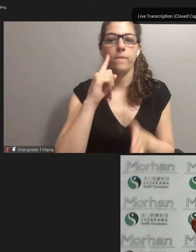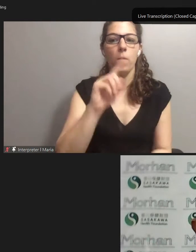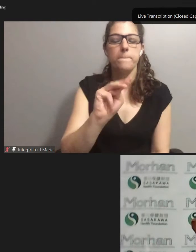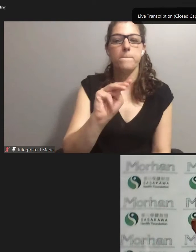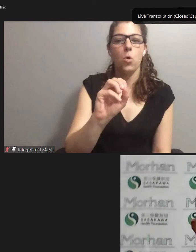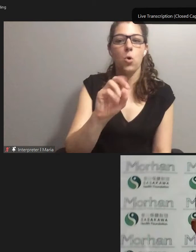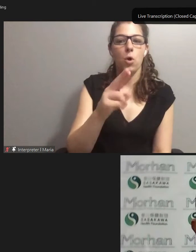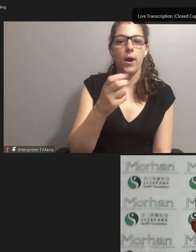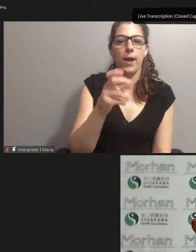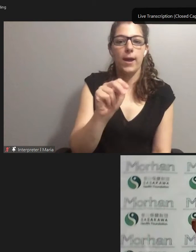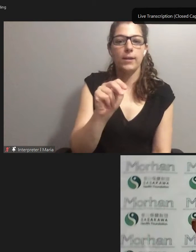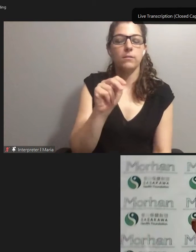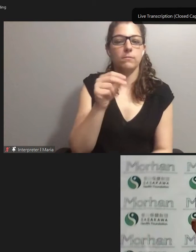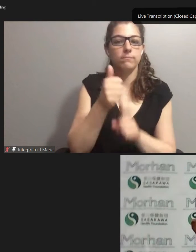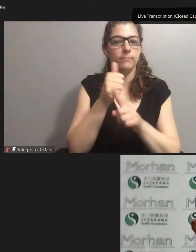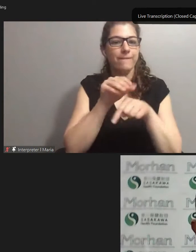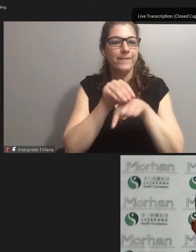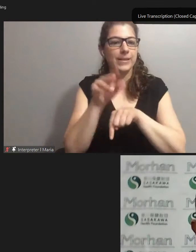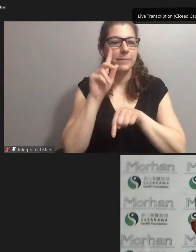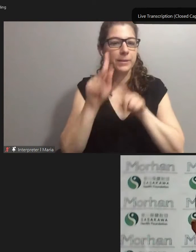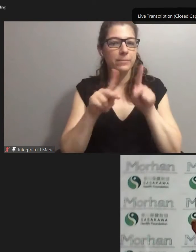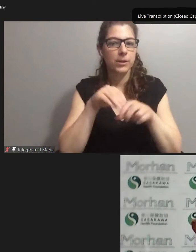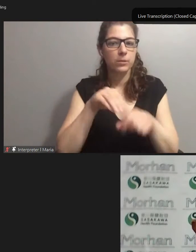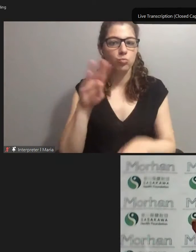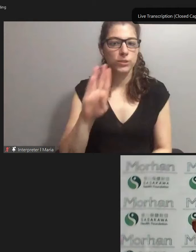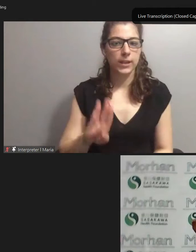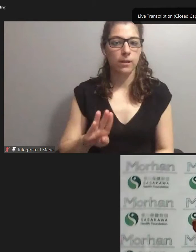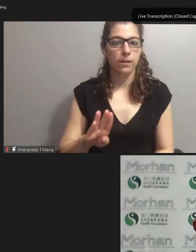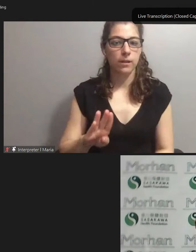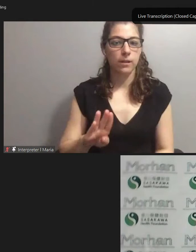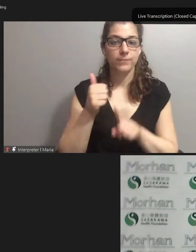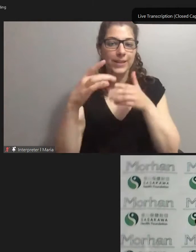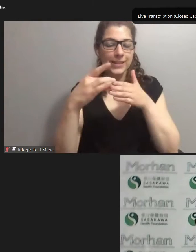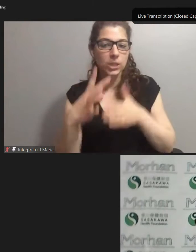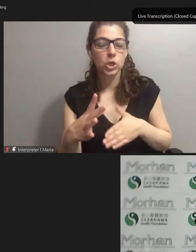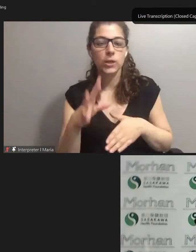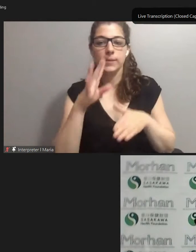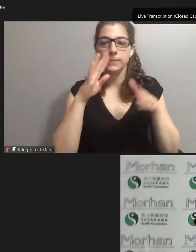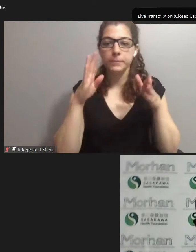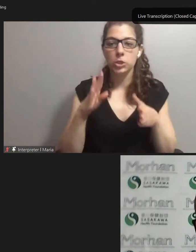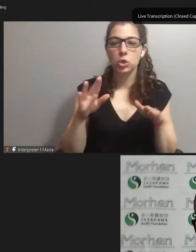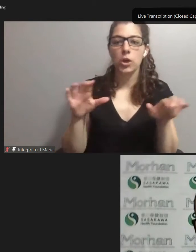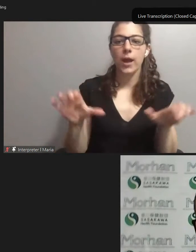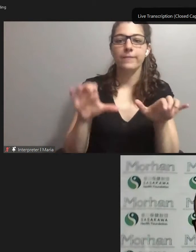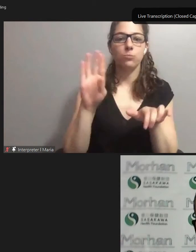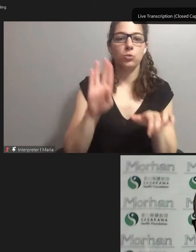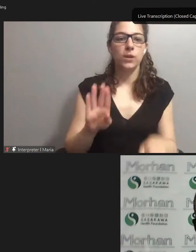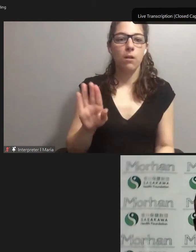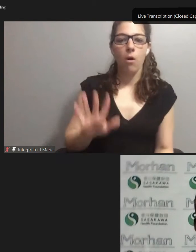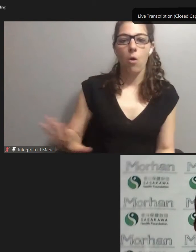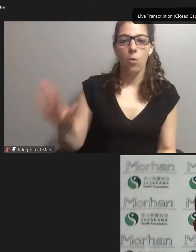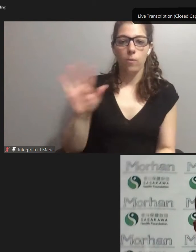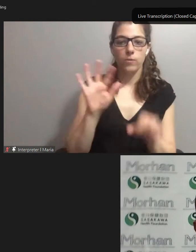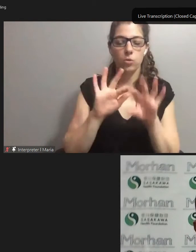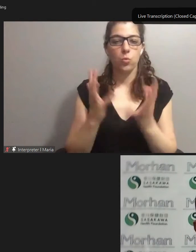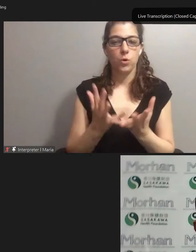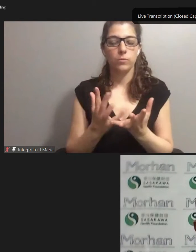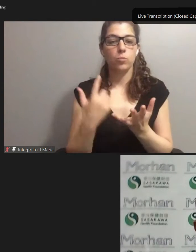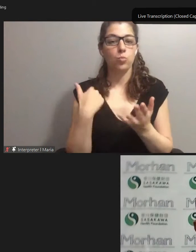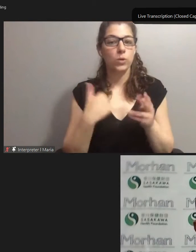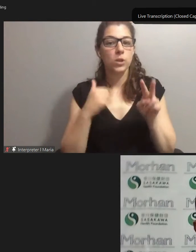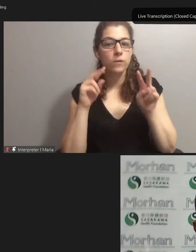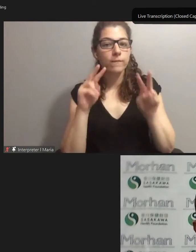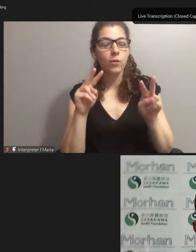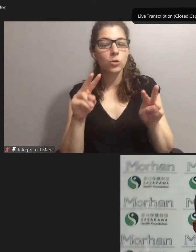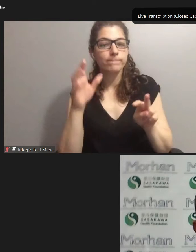Faustino has been a speaker, a leader, an activist in Brazil and all around the world. We look forward